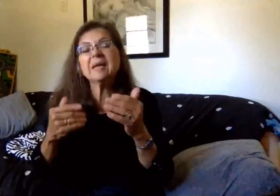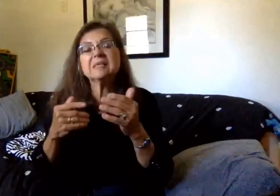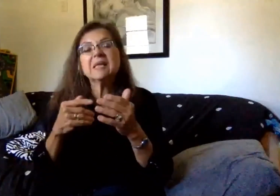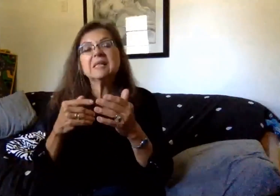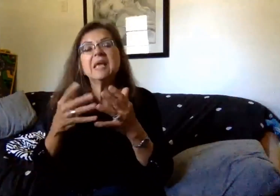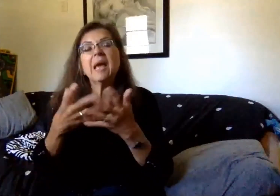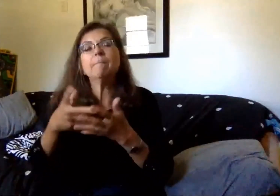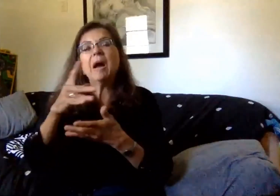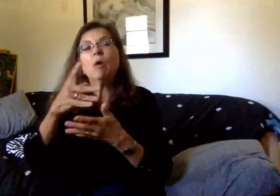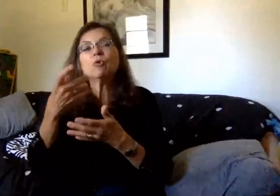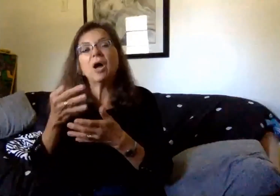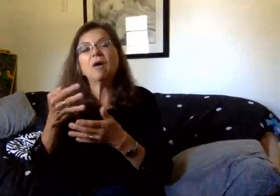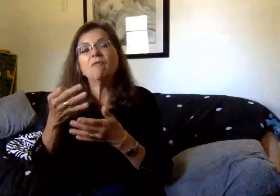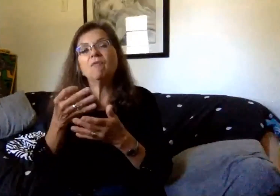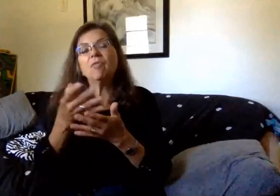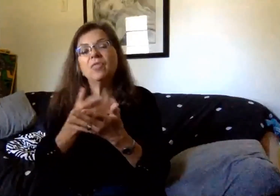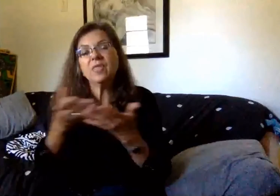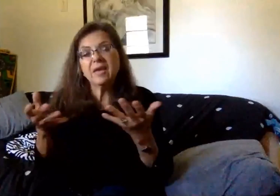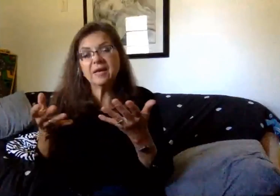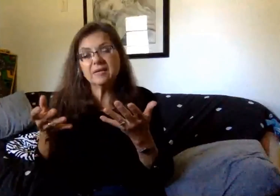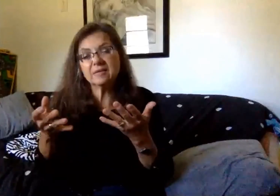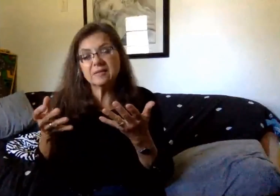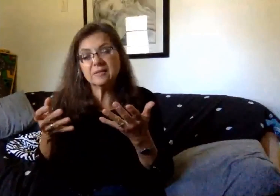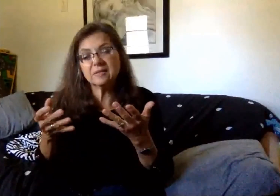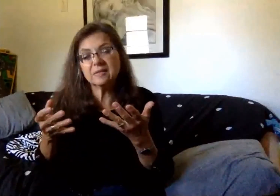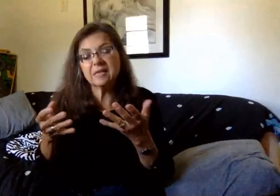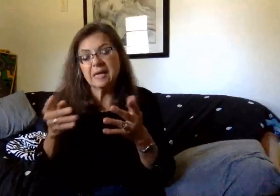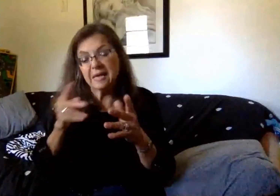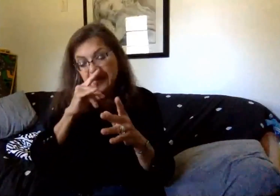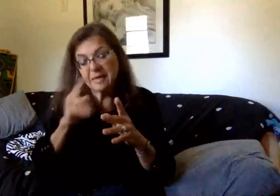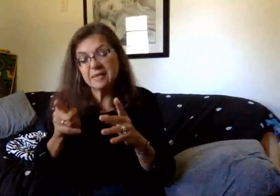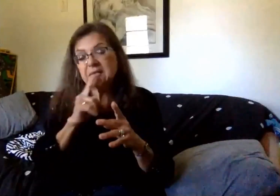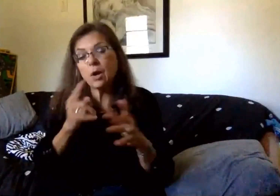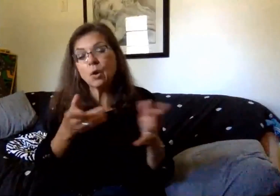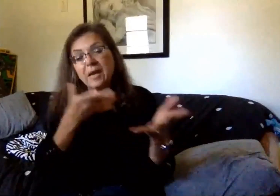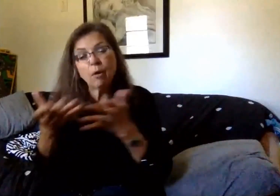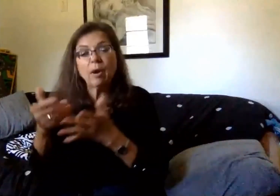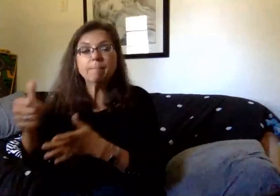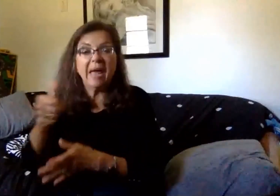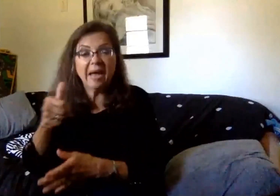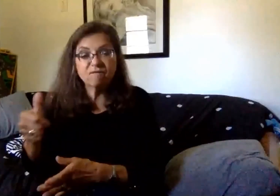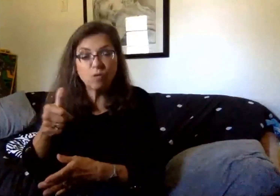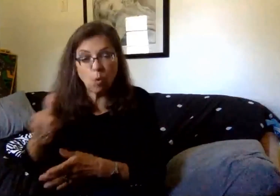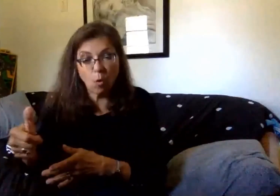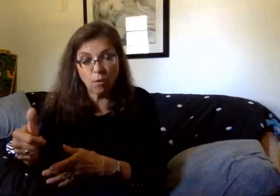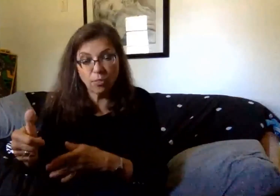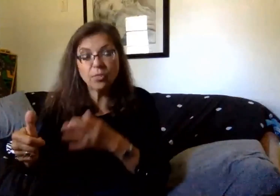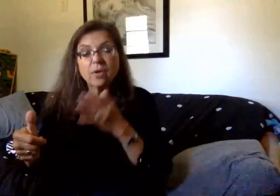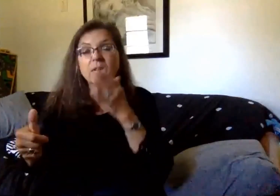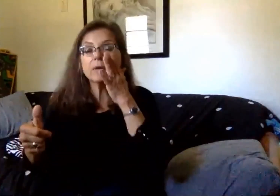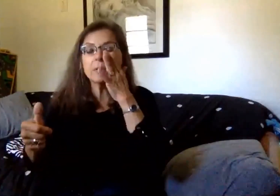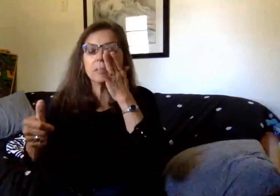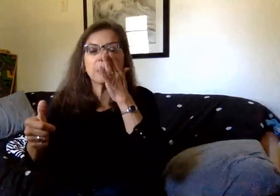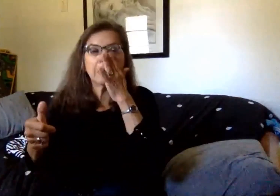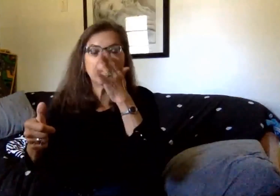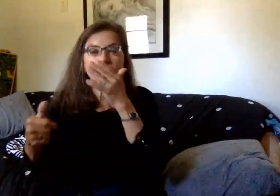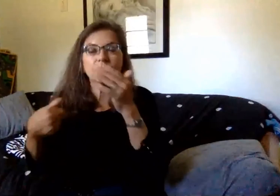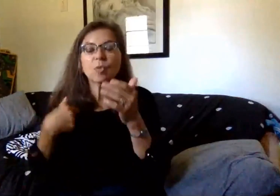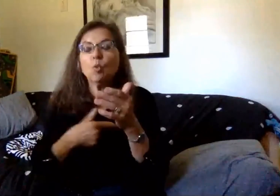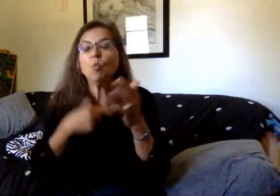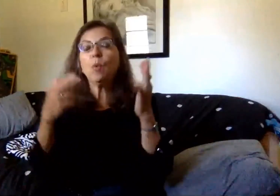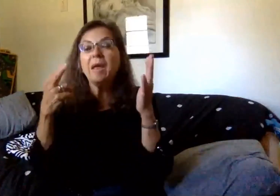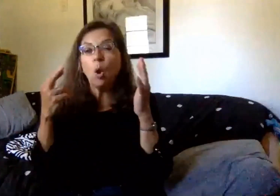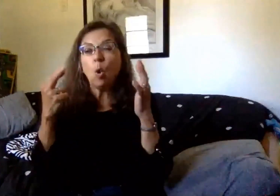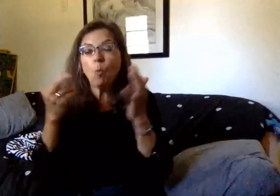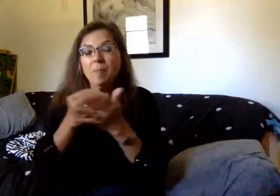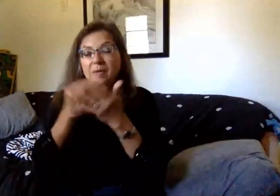extra supplies that students carry with them each day or utilize each day. We're hoping that students